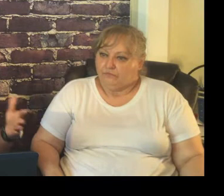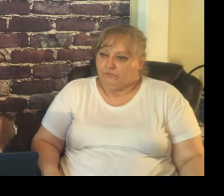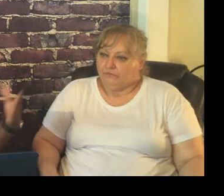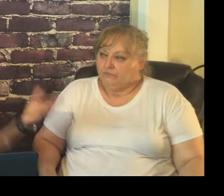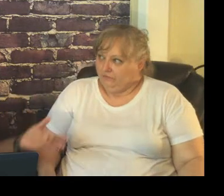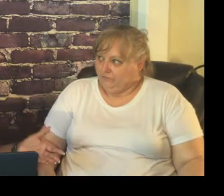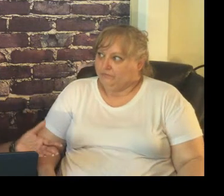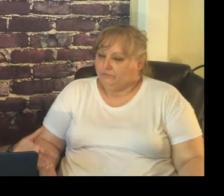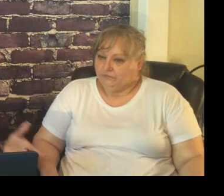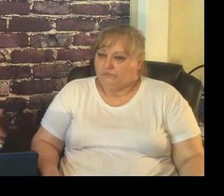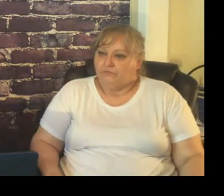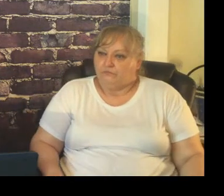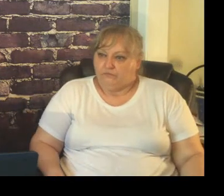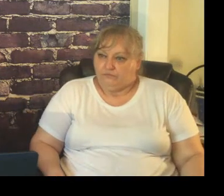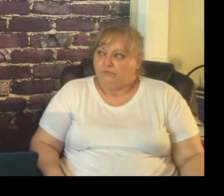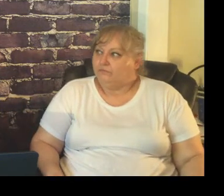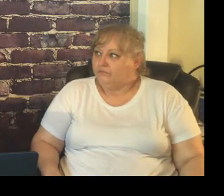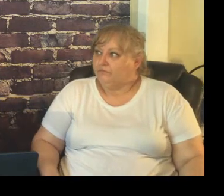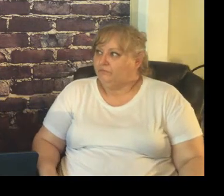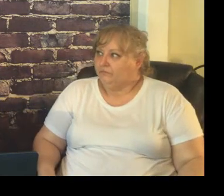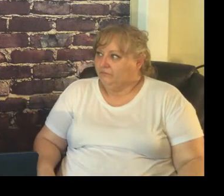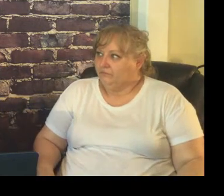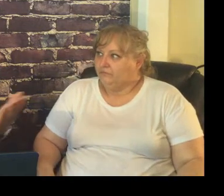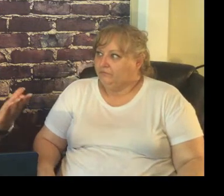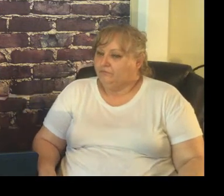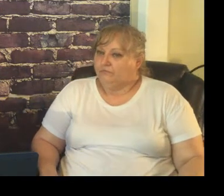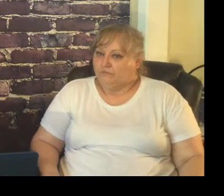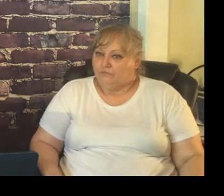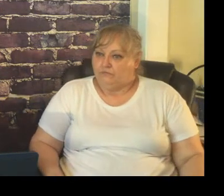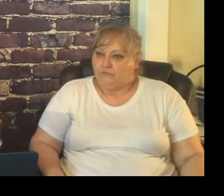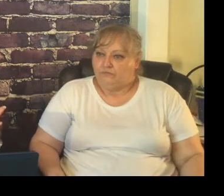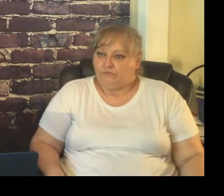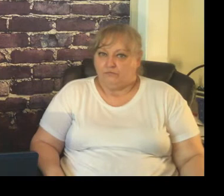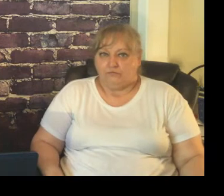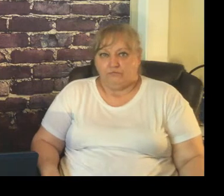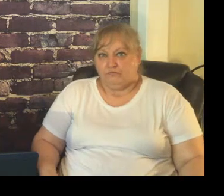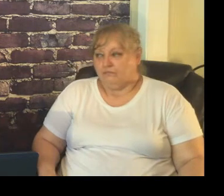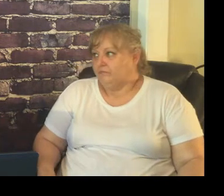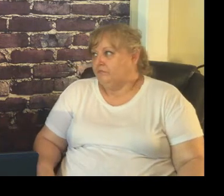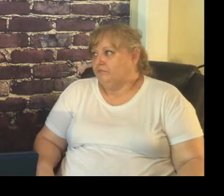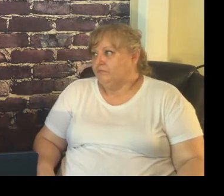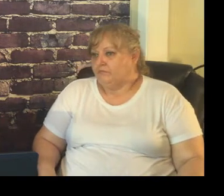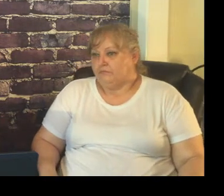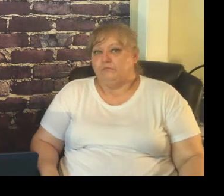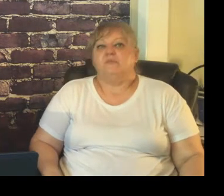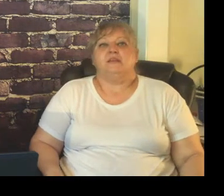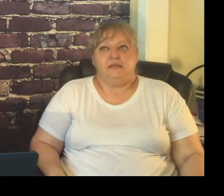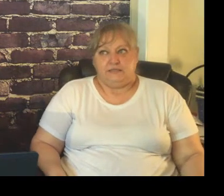can't control what you do at home but I can control what you do in here and that whole thing so be genuine yes